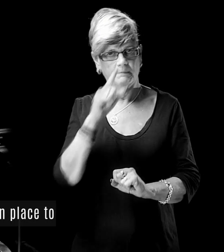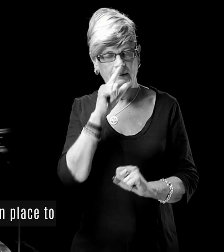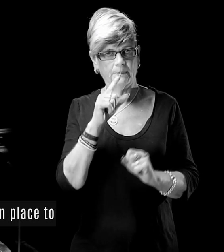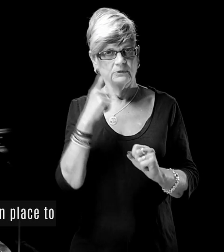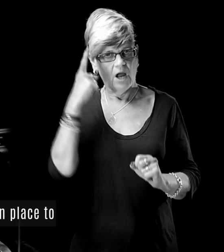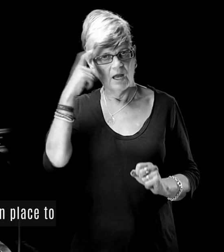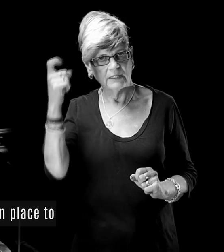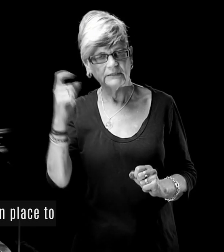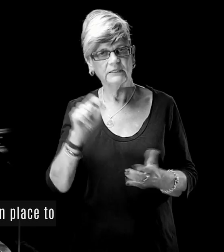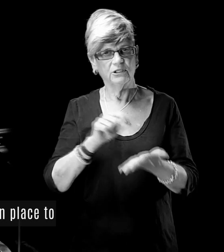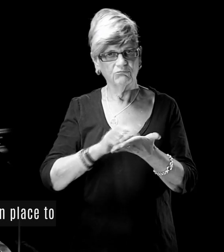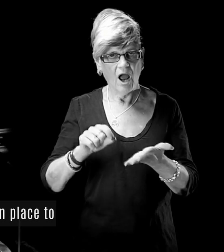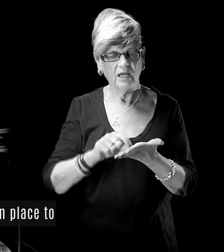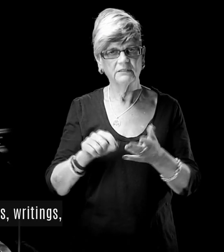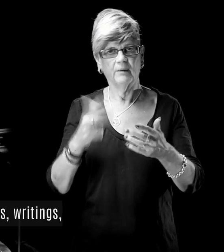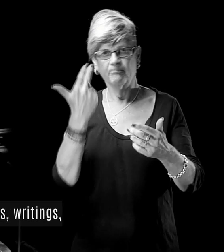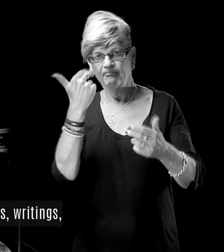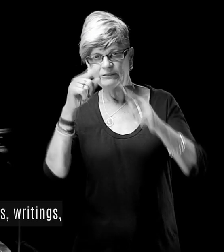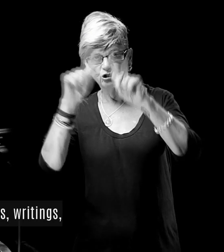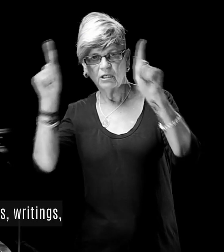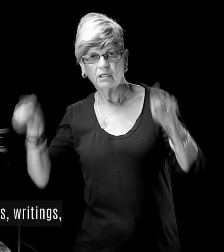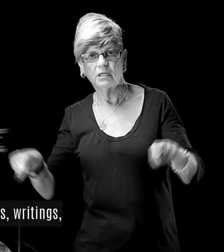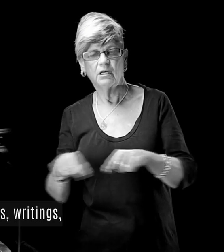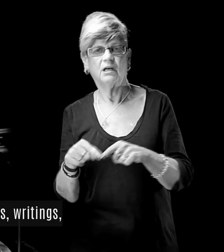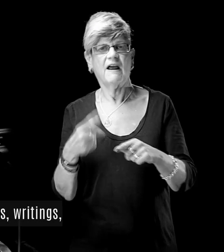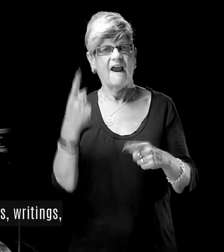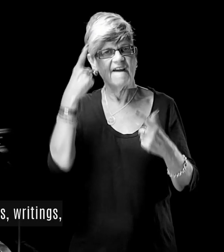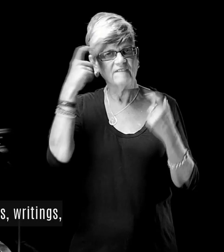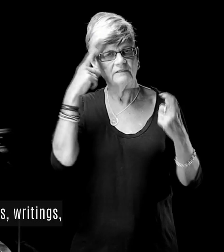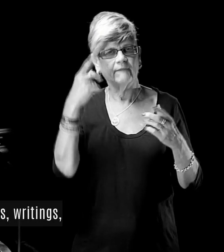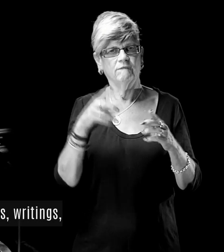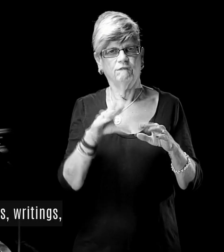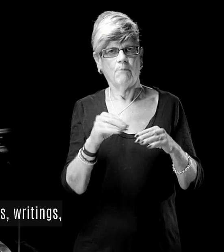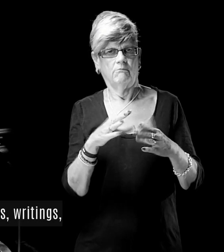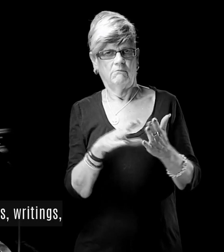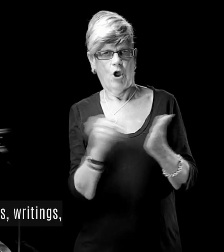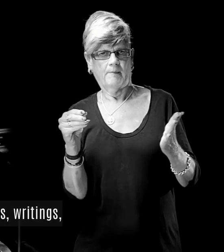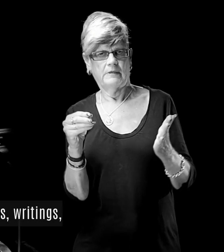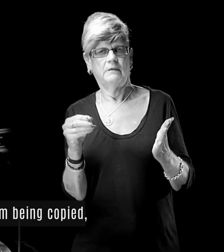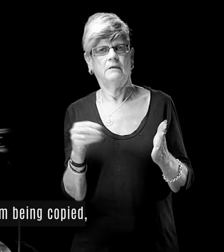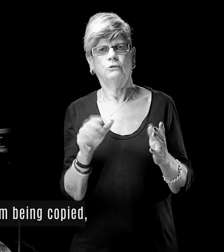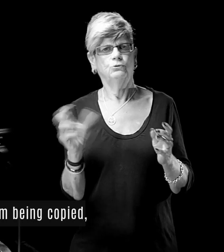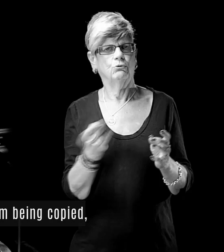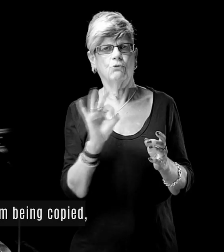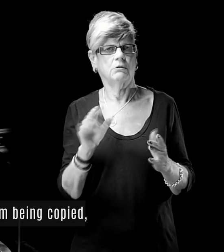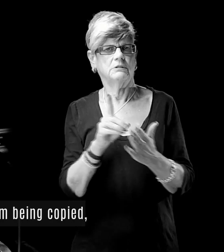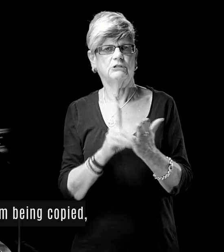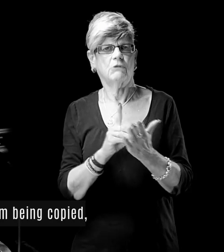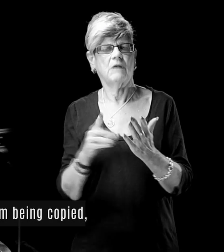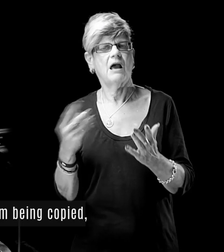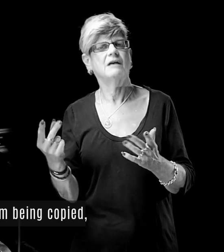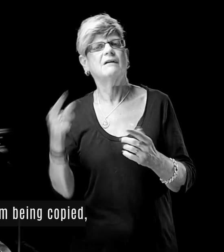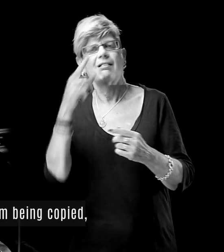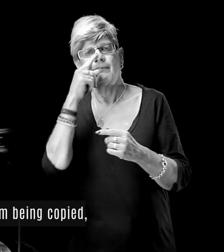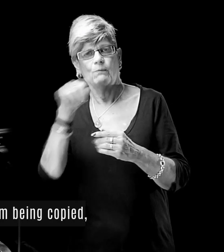that copyright laws are in place to protect people's ideas, writings, pictures or inventions from